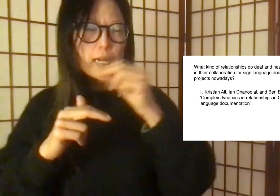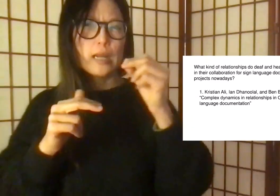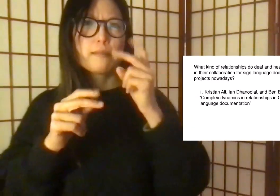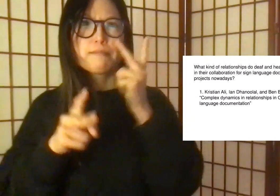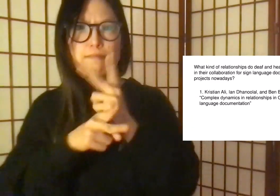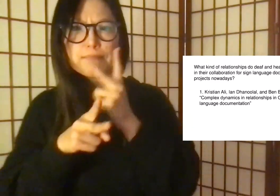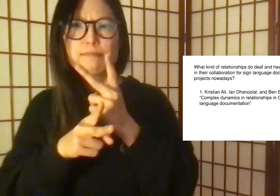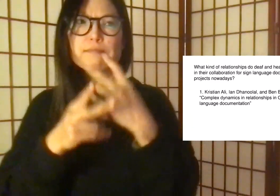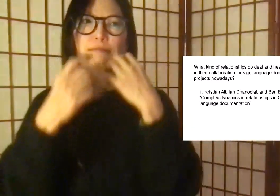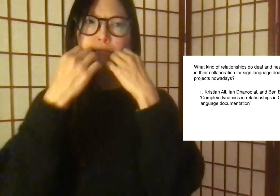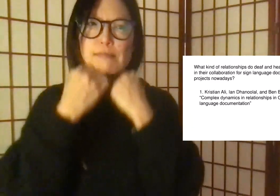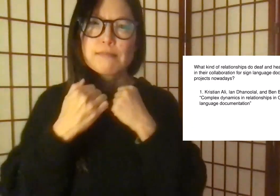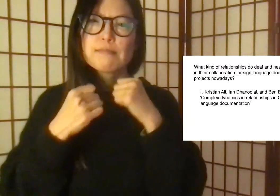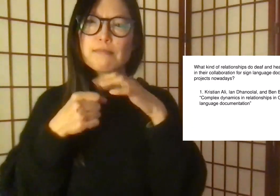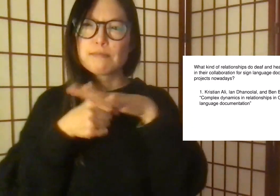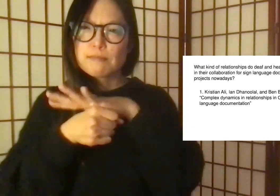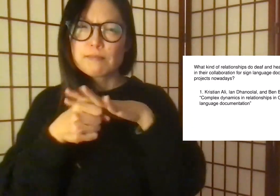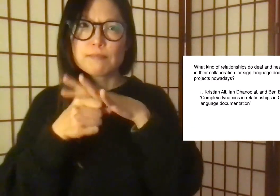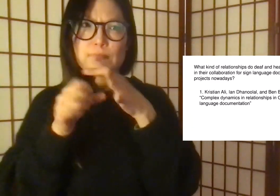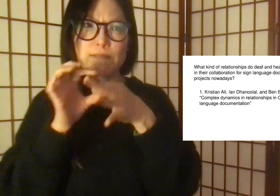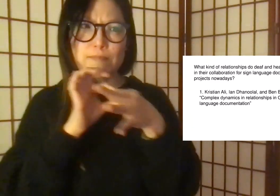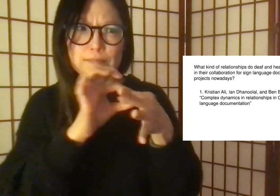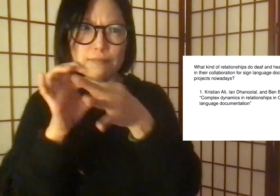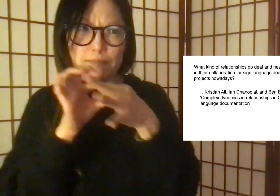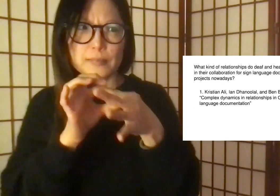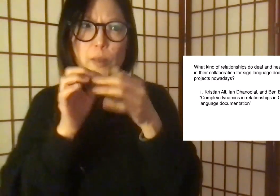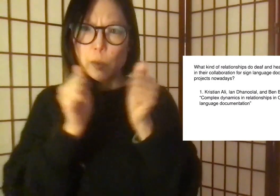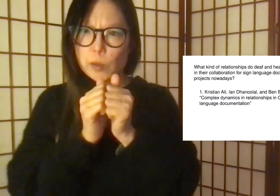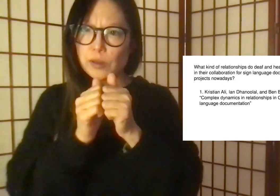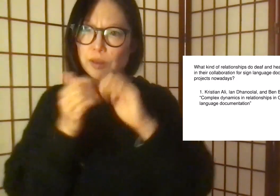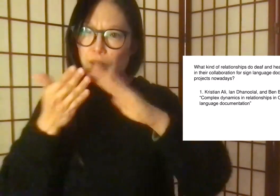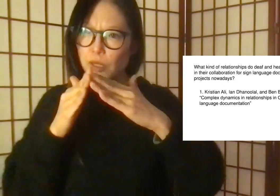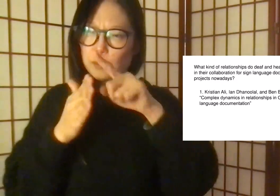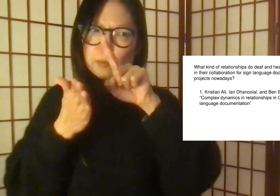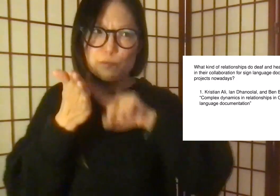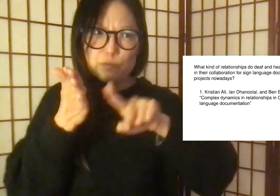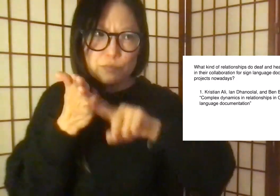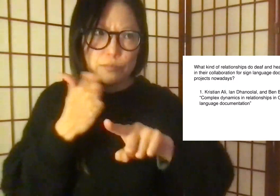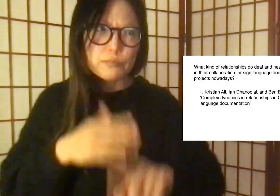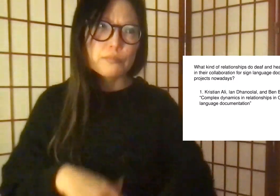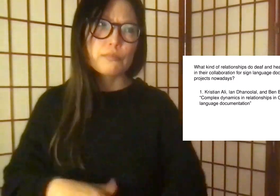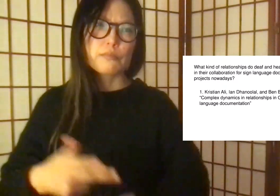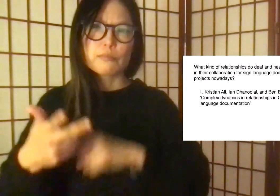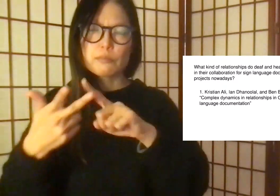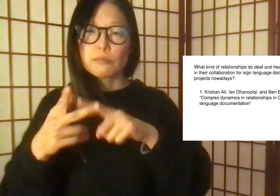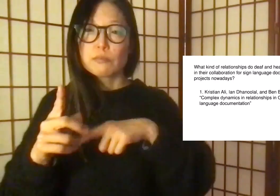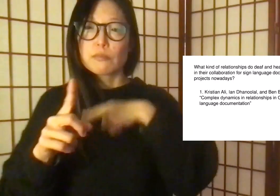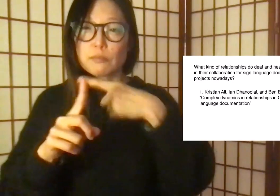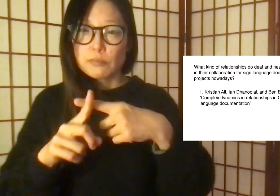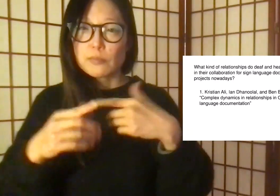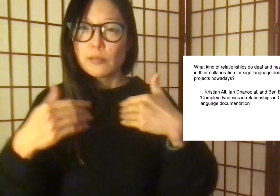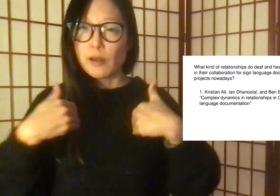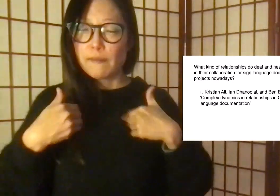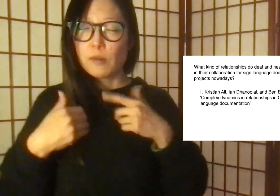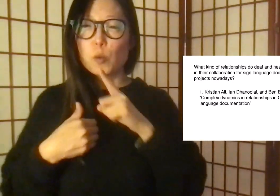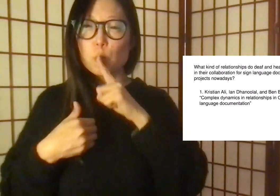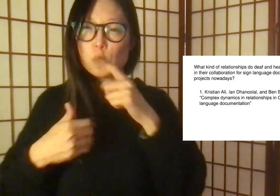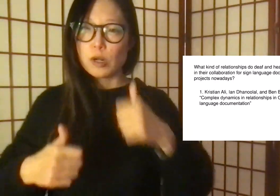locally, as well as the value to build, maintain, and nurture local networks and close relationships